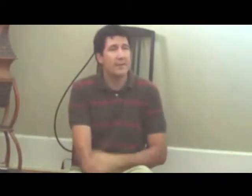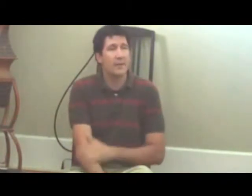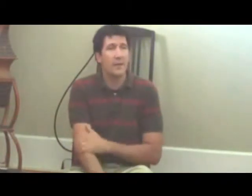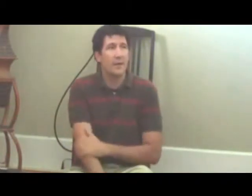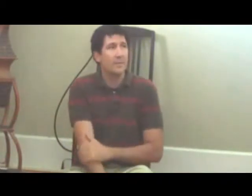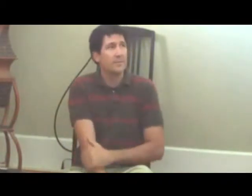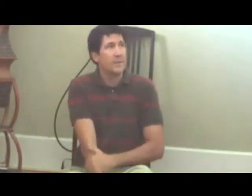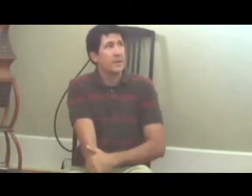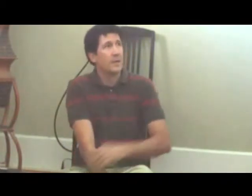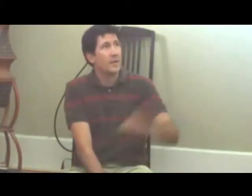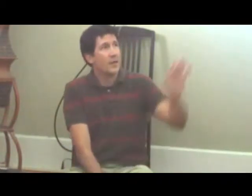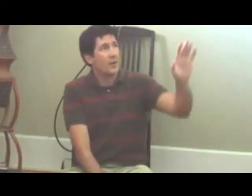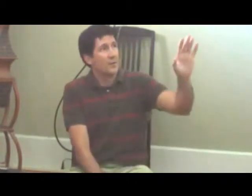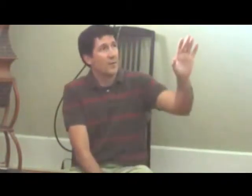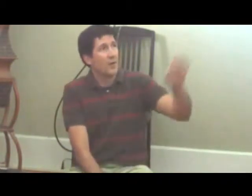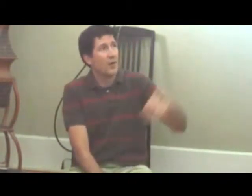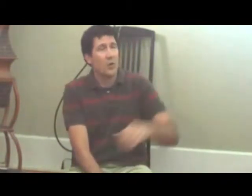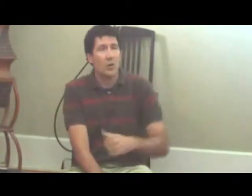of, Joseph,